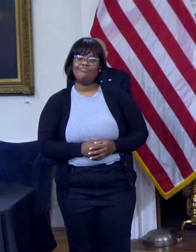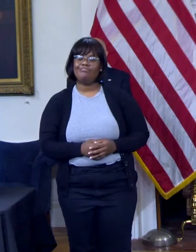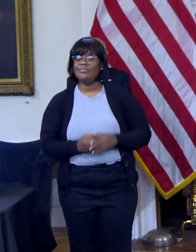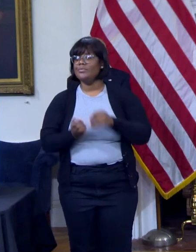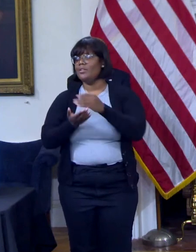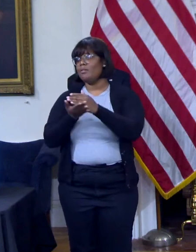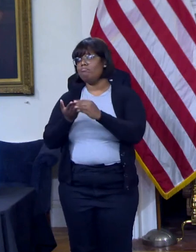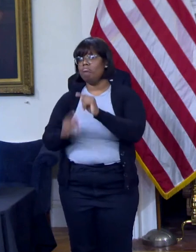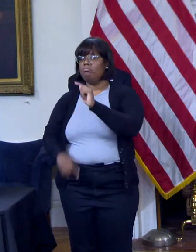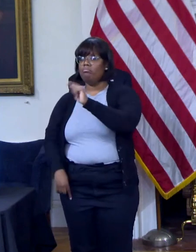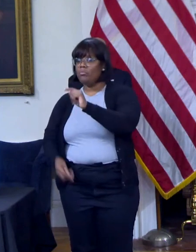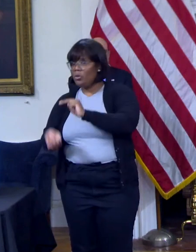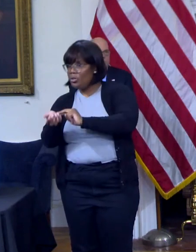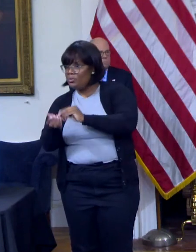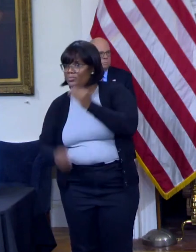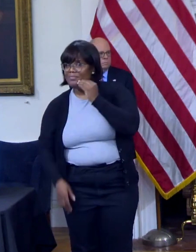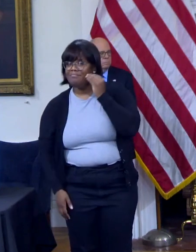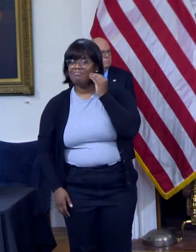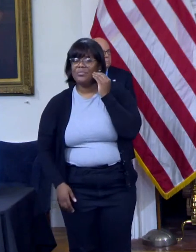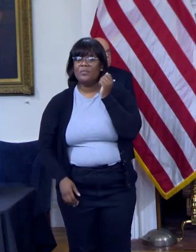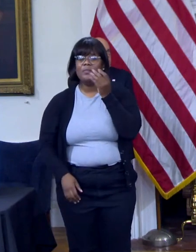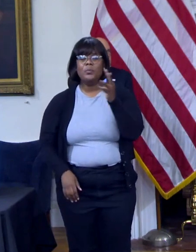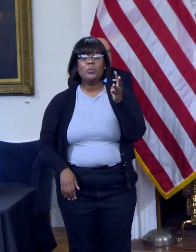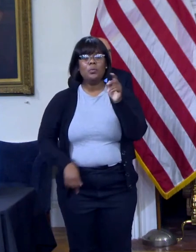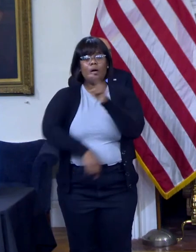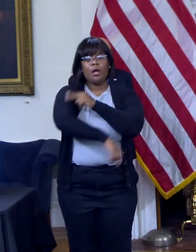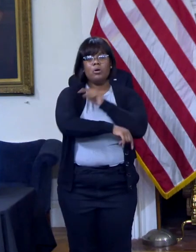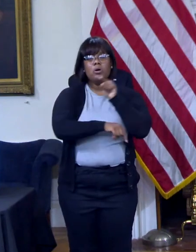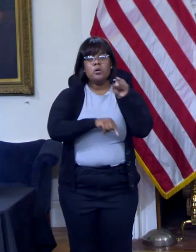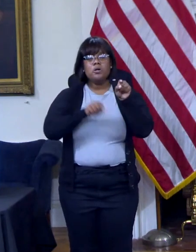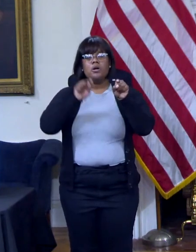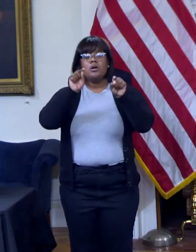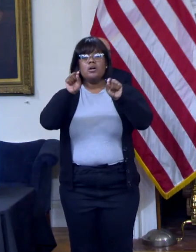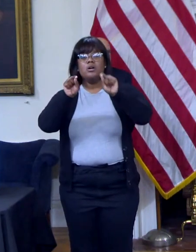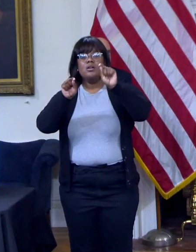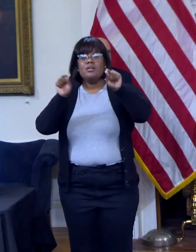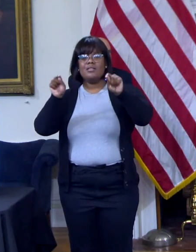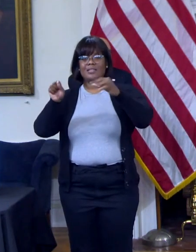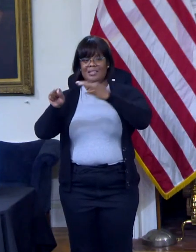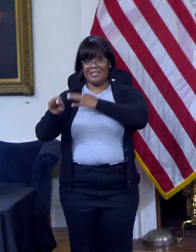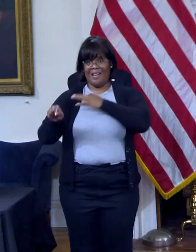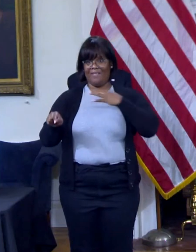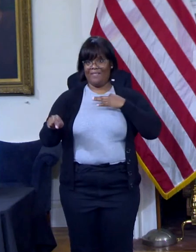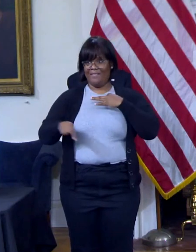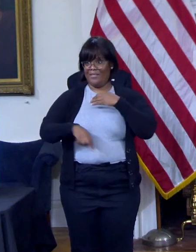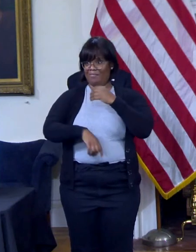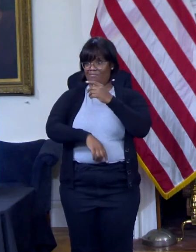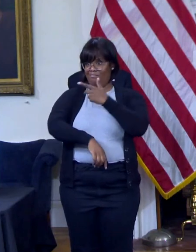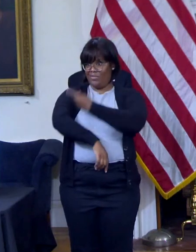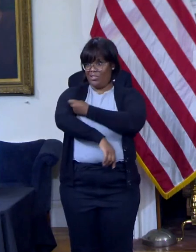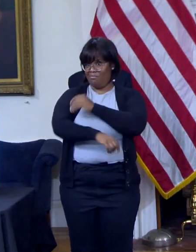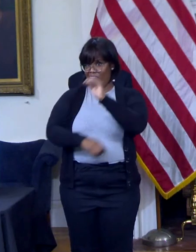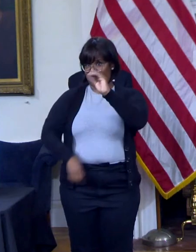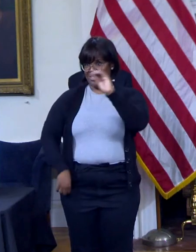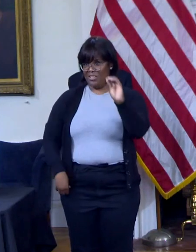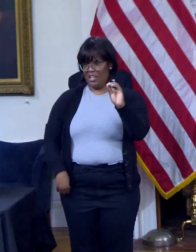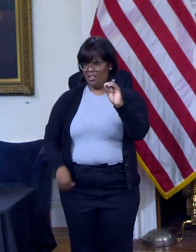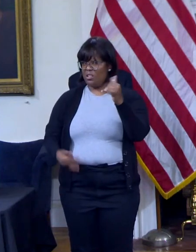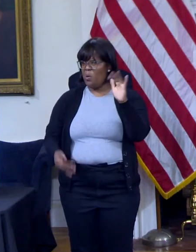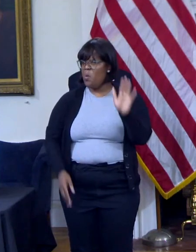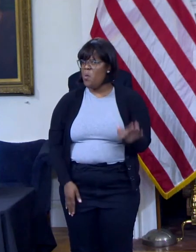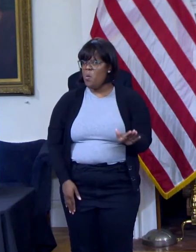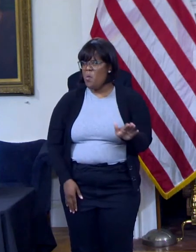centers and in hospitals, we have staff vaccination rates closer to